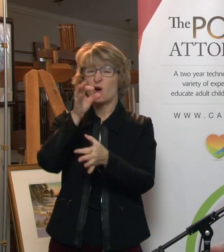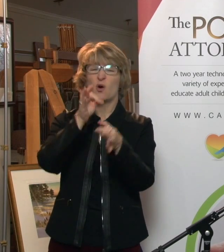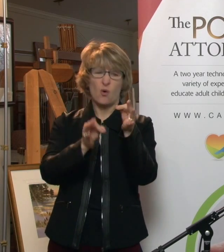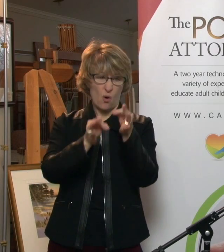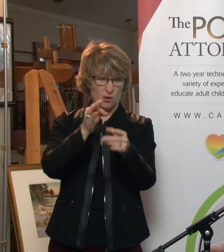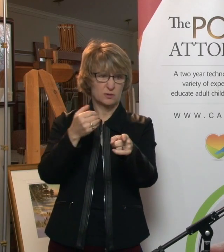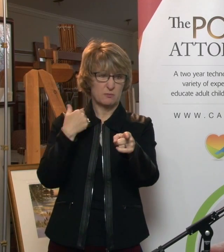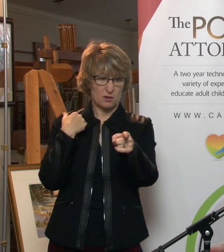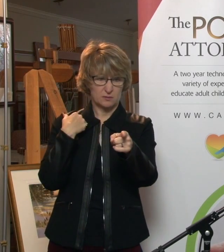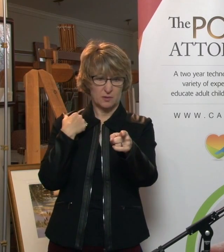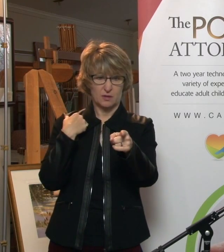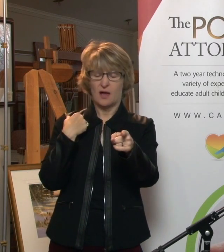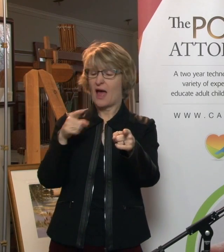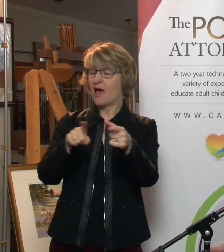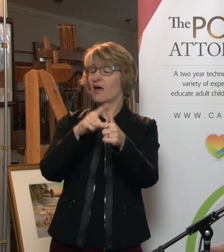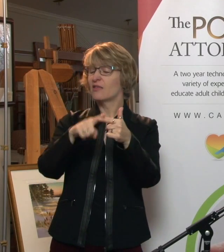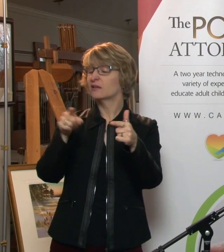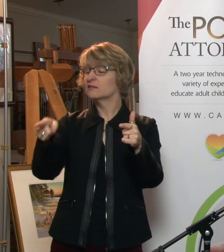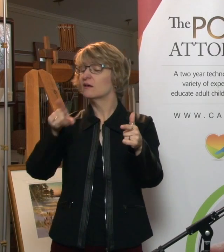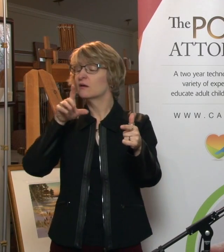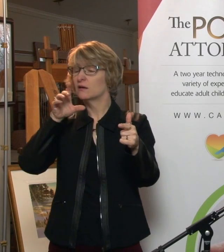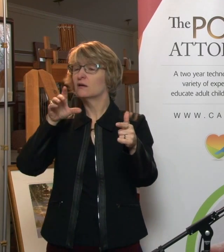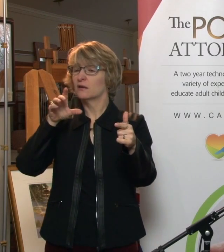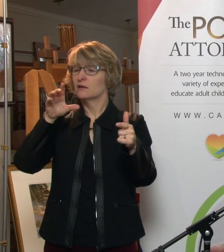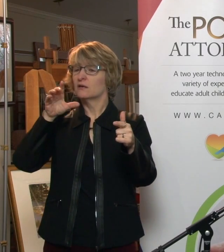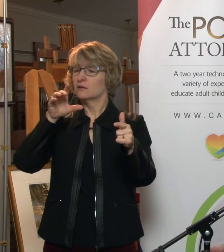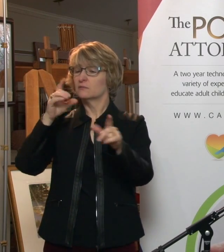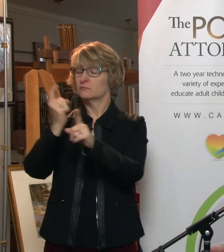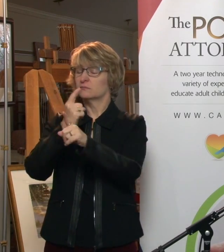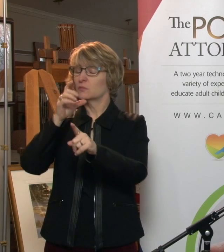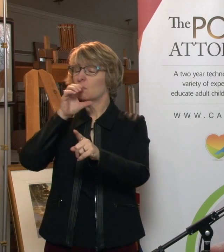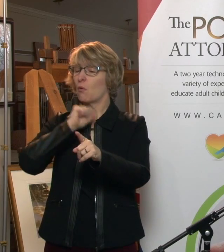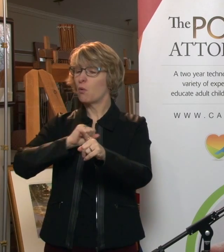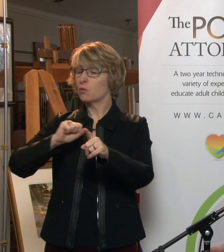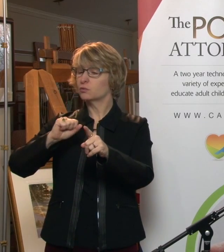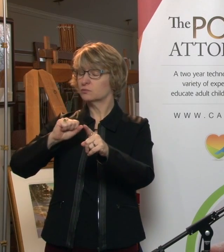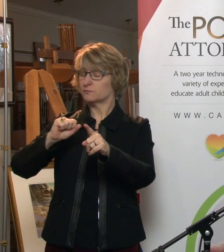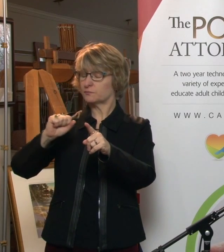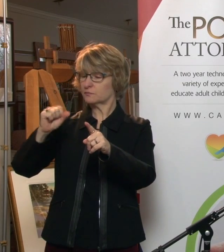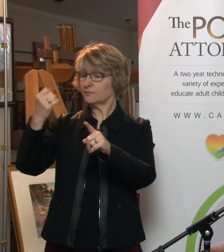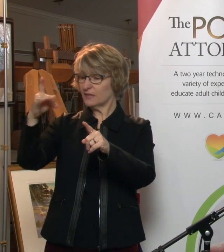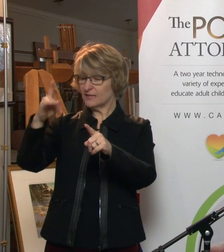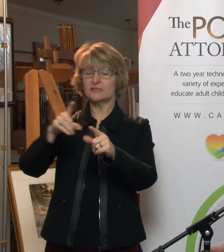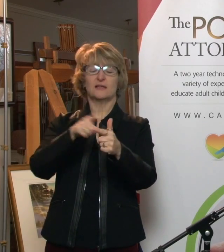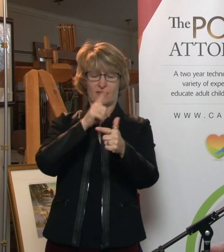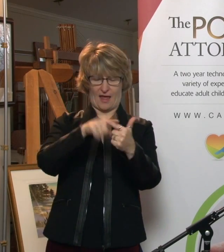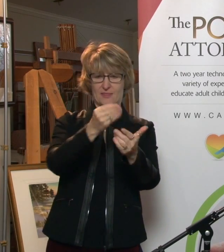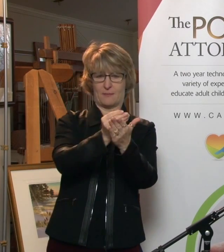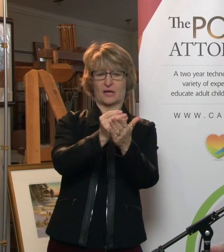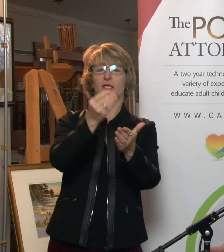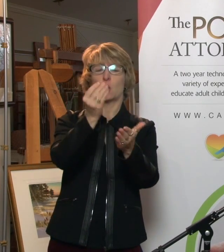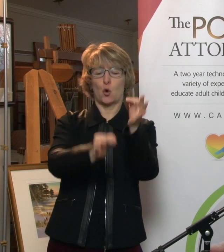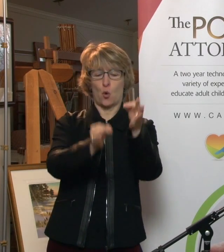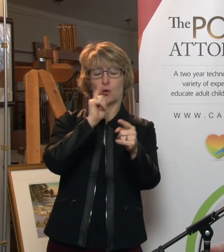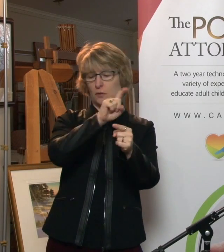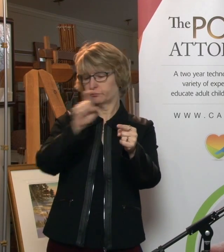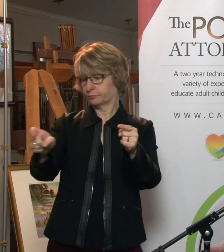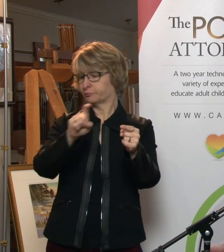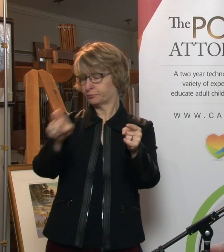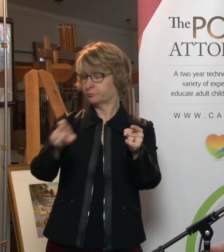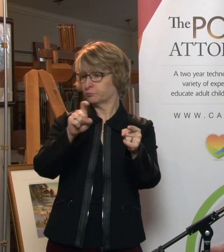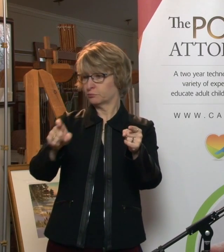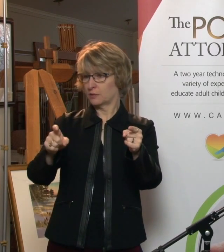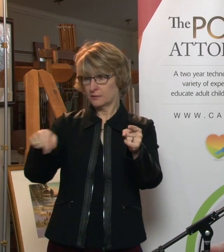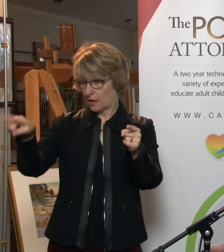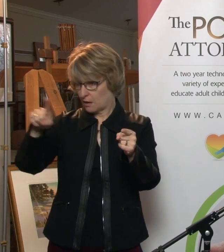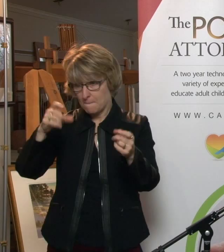it would be paid out to them when they attained the age of majority. I've never done a will for anyone who wants their kids to get money